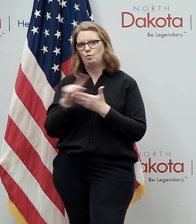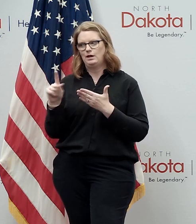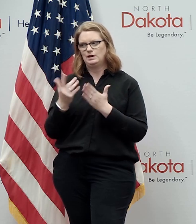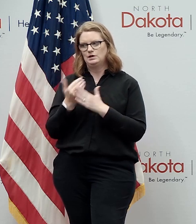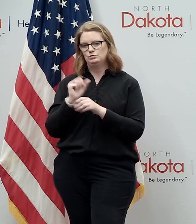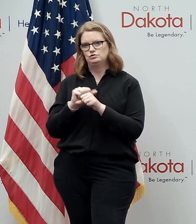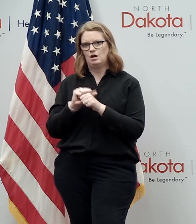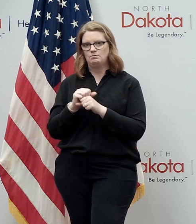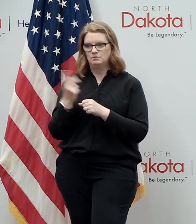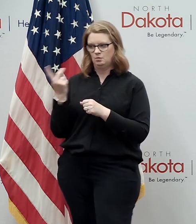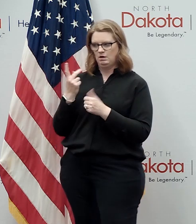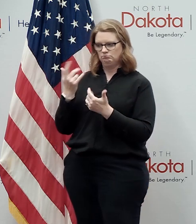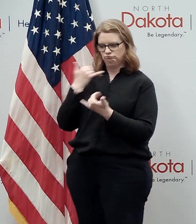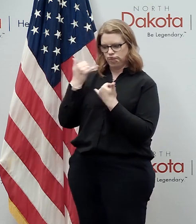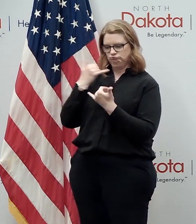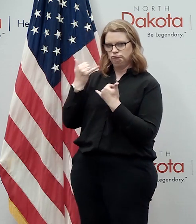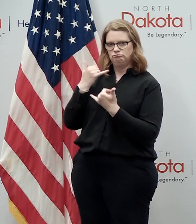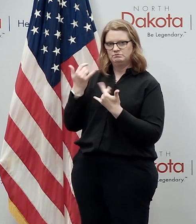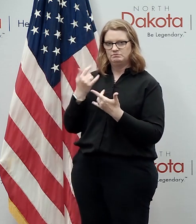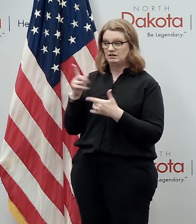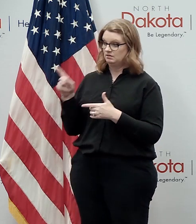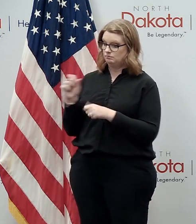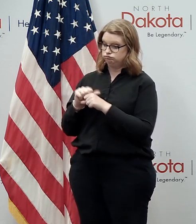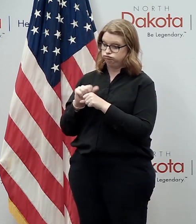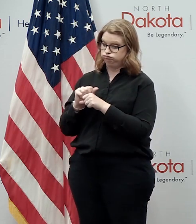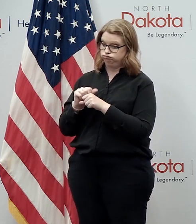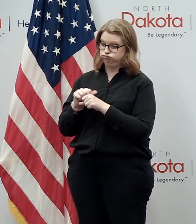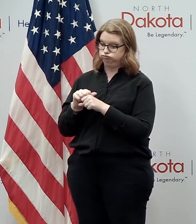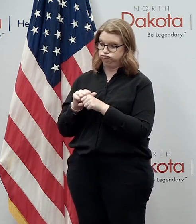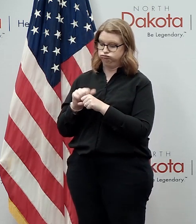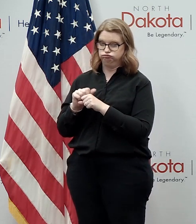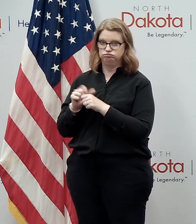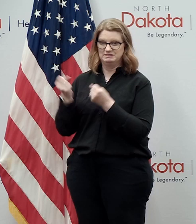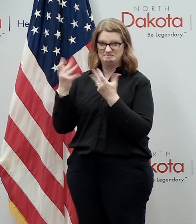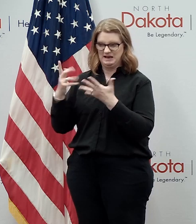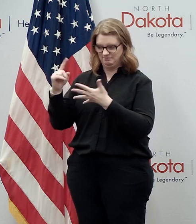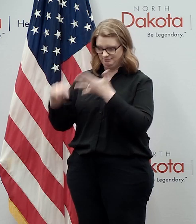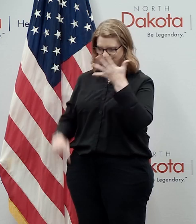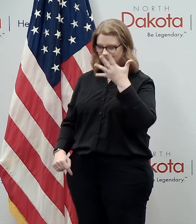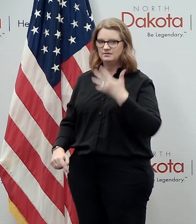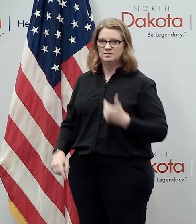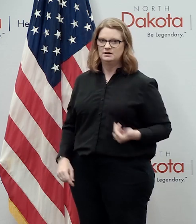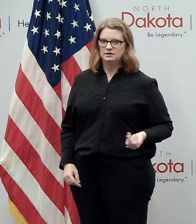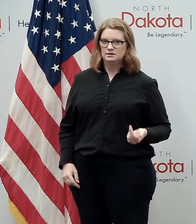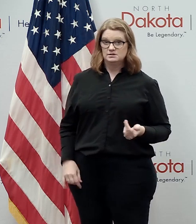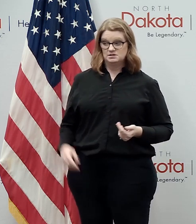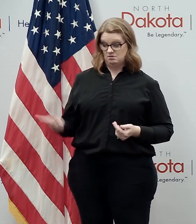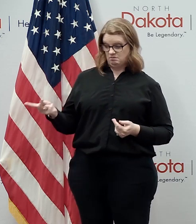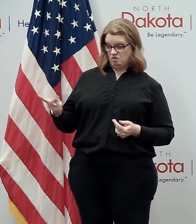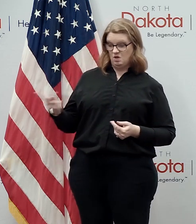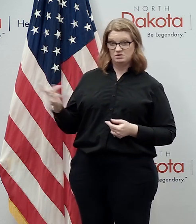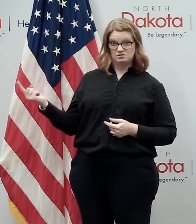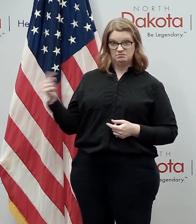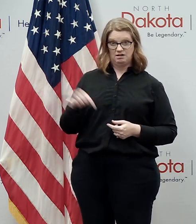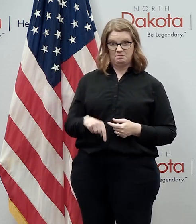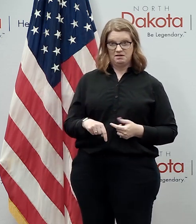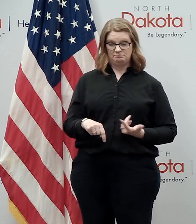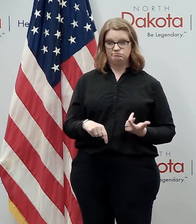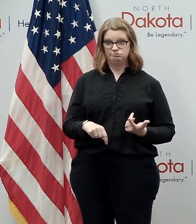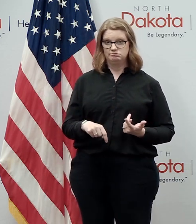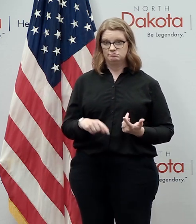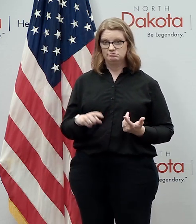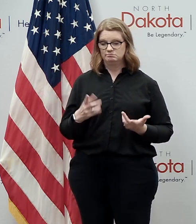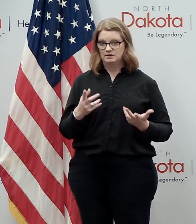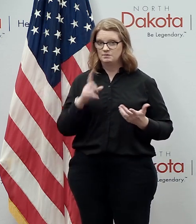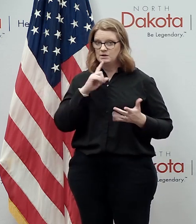talk to him every day and and they're they're grinding hard on all kinds of stuff so excited about having both of those individuals on board but uh